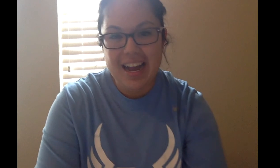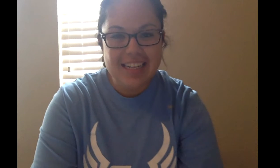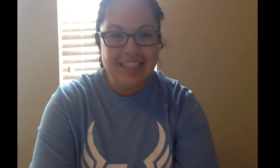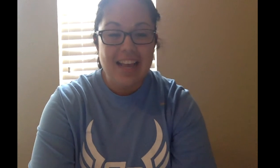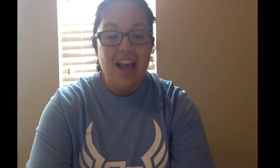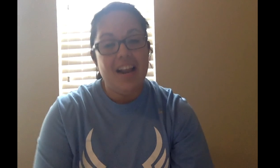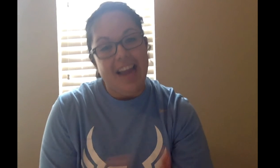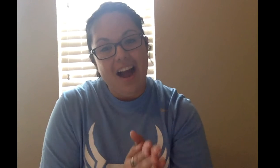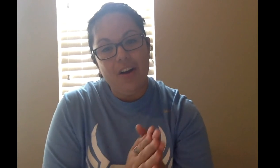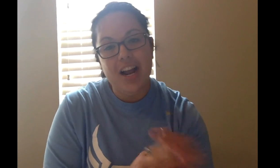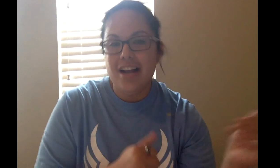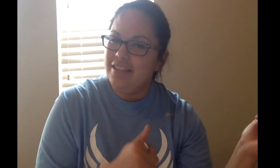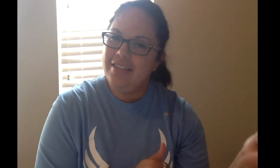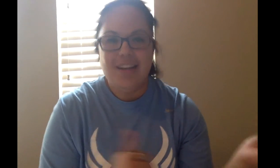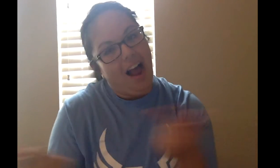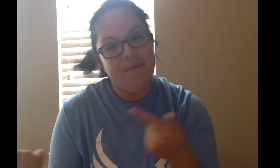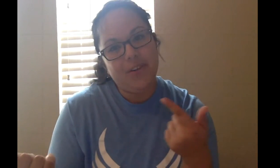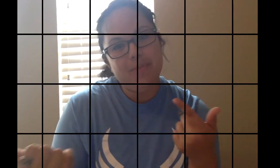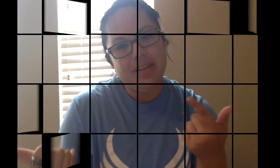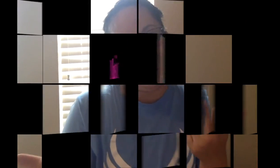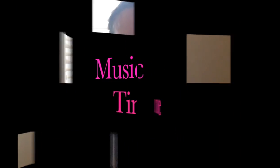guys. Now it's time for music.